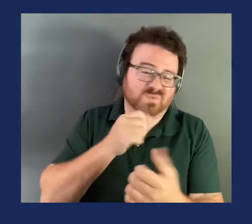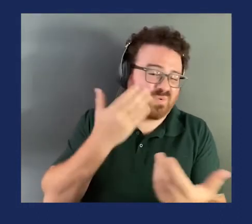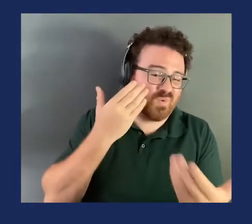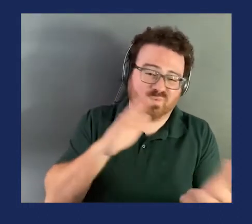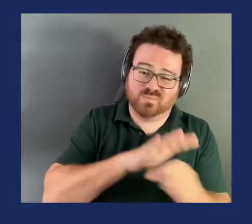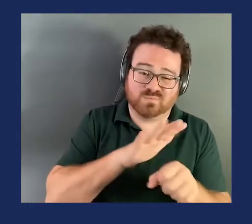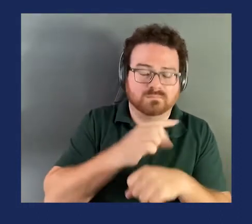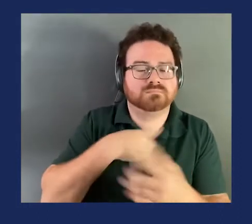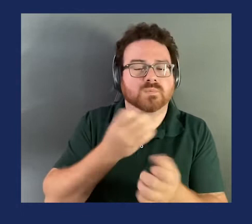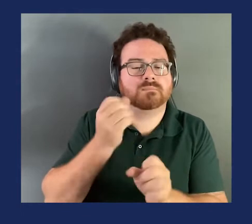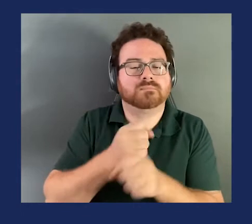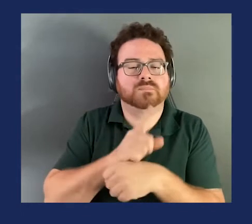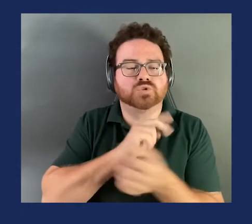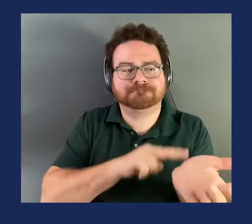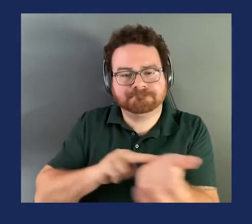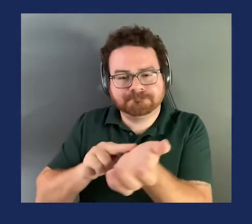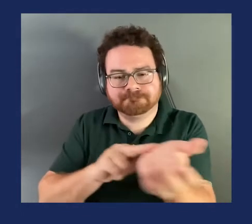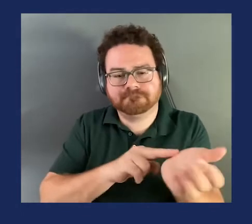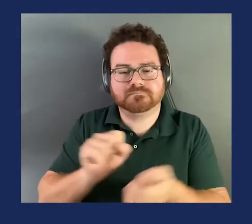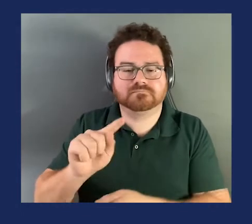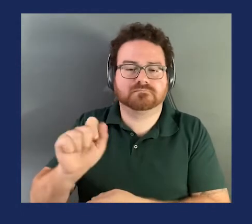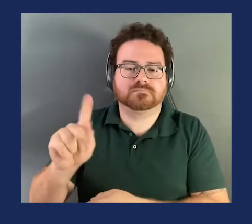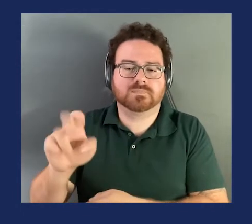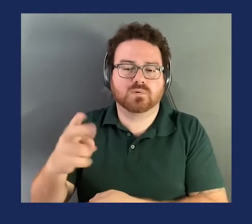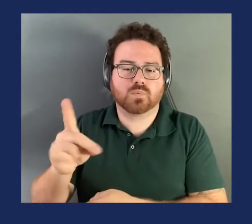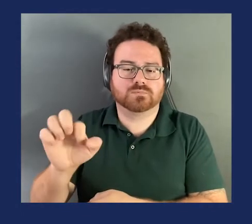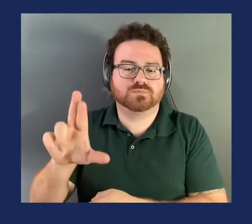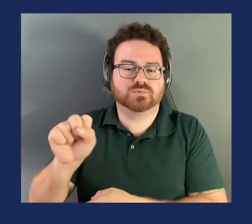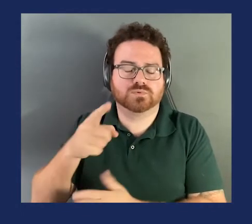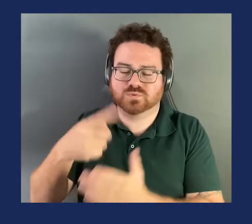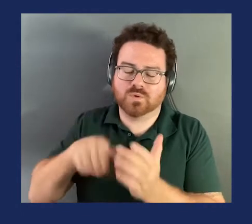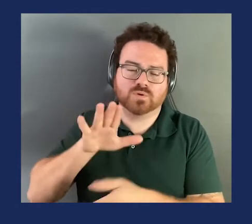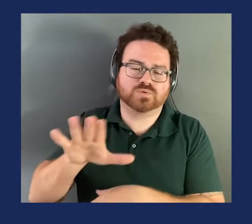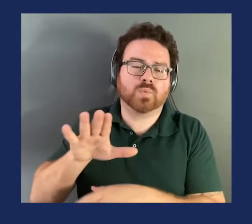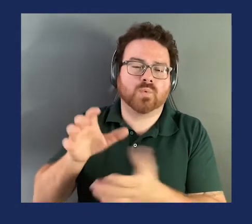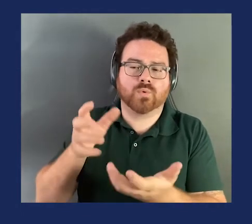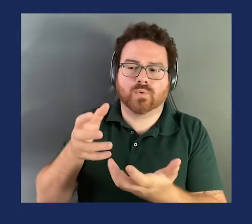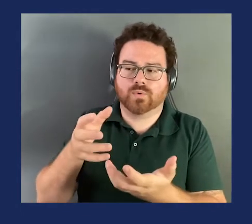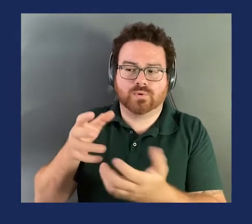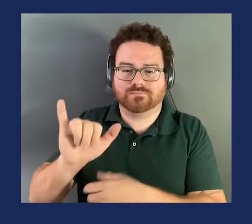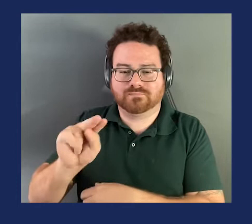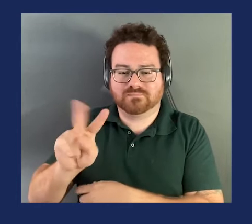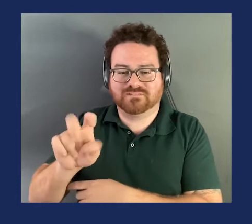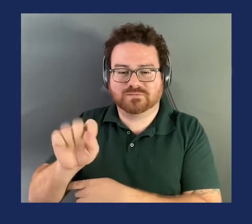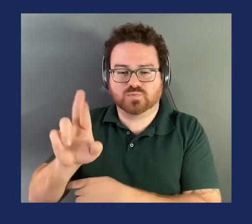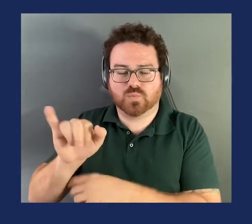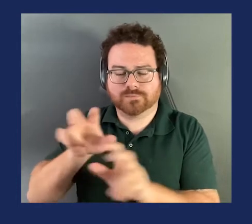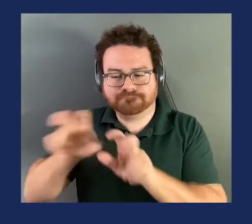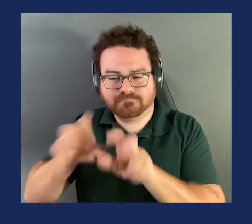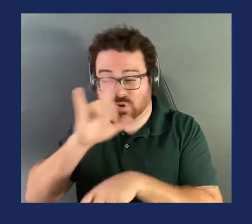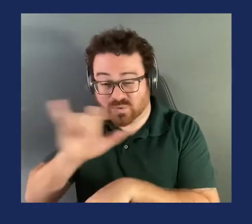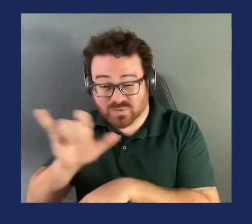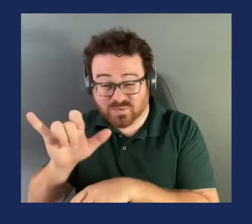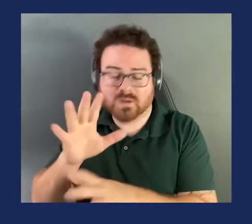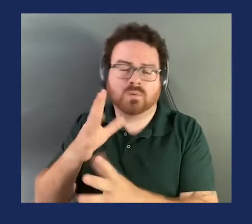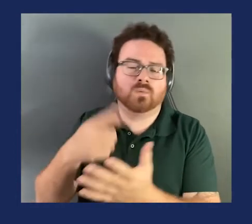stakeholders about what their inventory looks like, what the state of production is, and where we might go from here